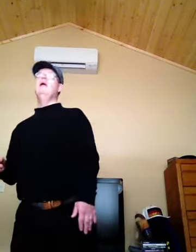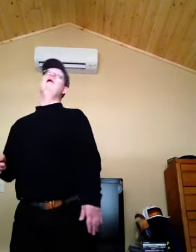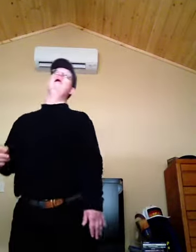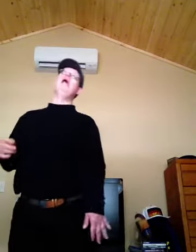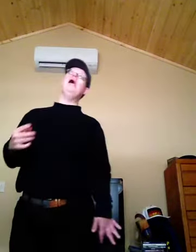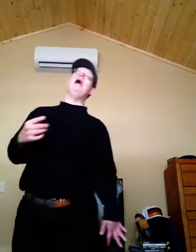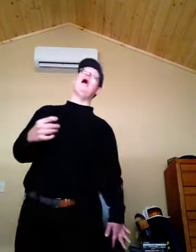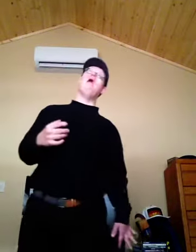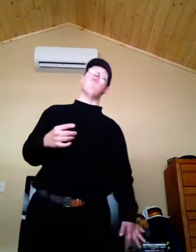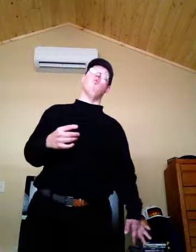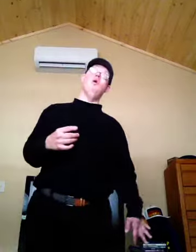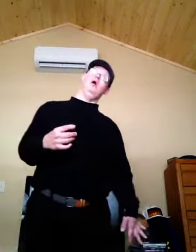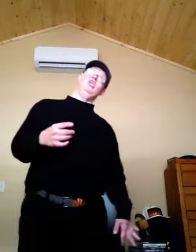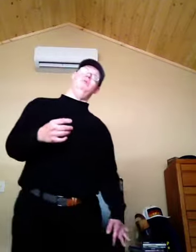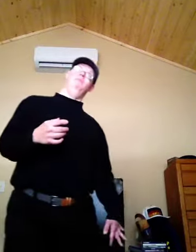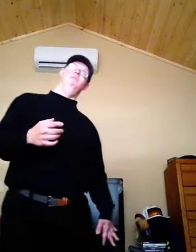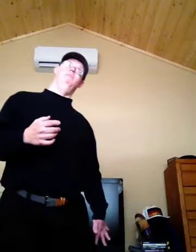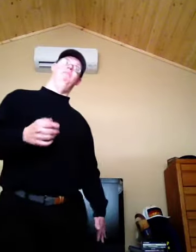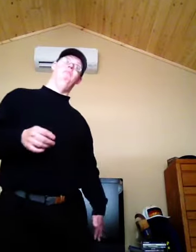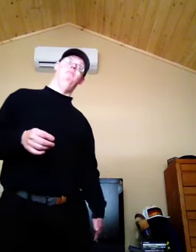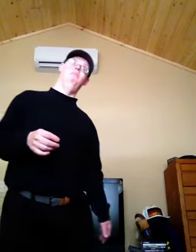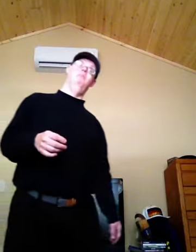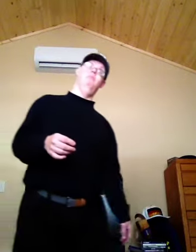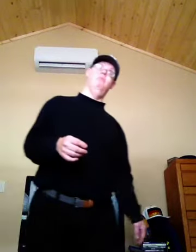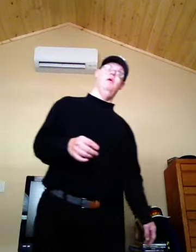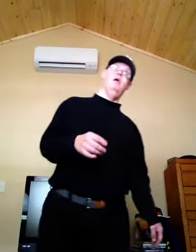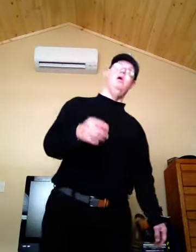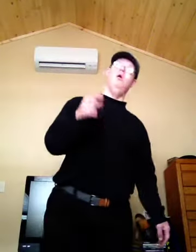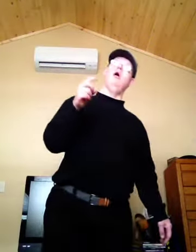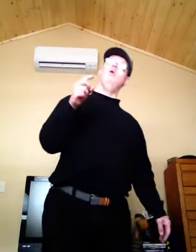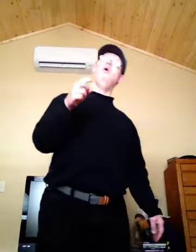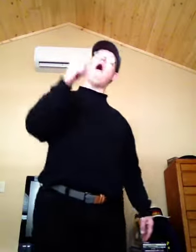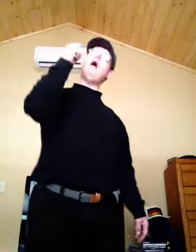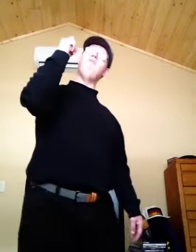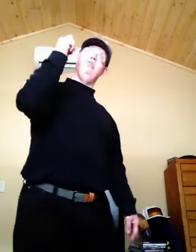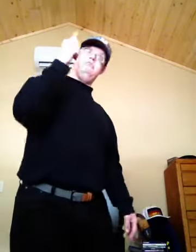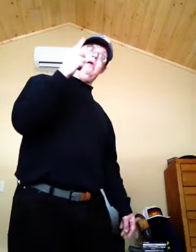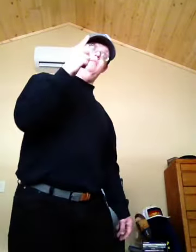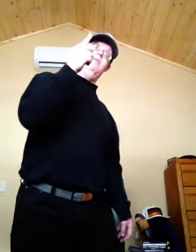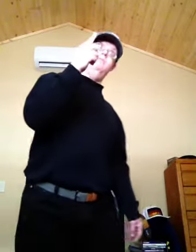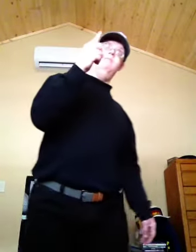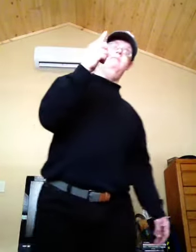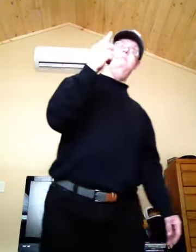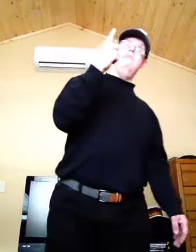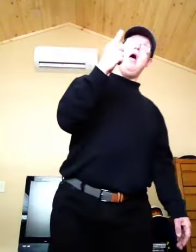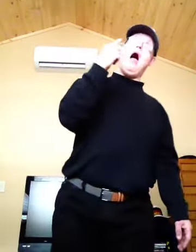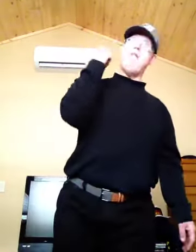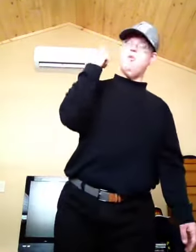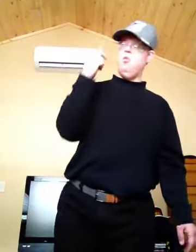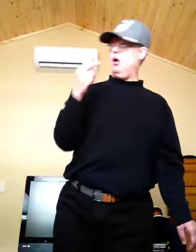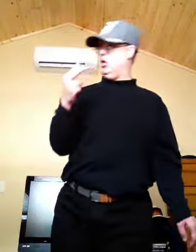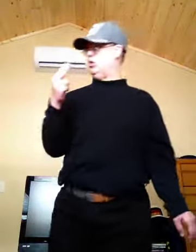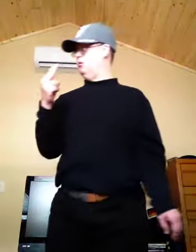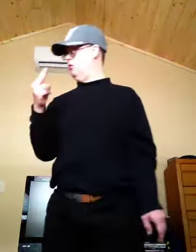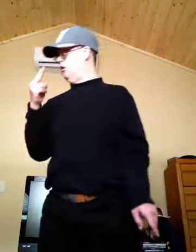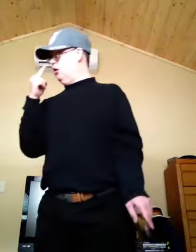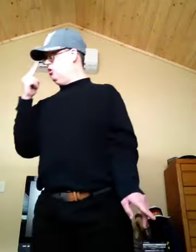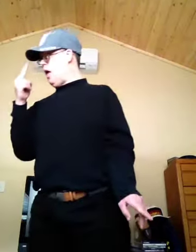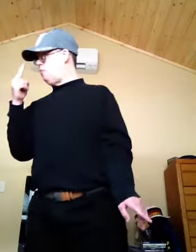And, and I have a wish. You know, you know what? I have a dream. I have a wish. James